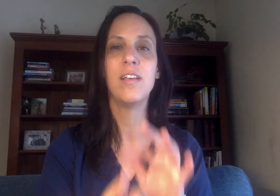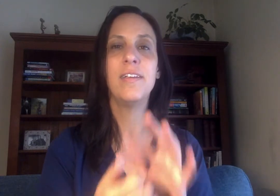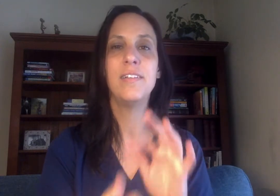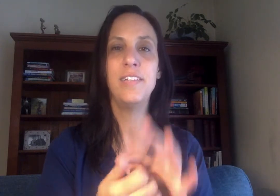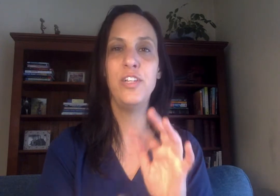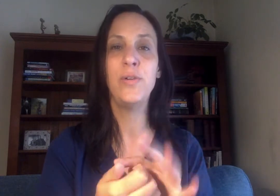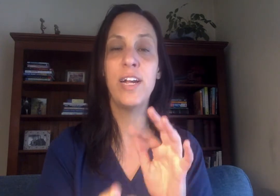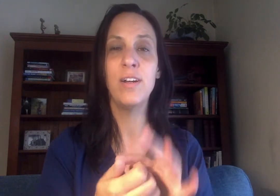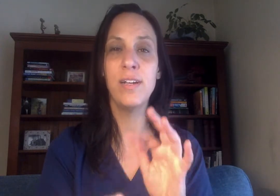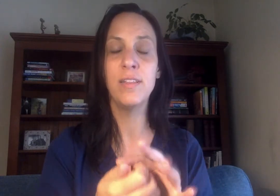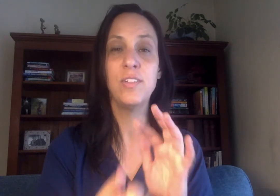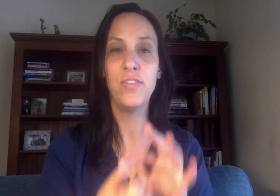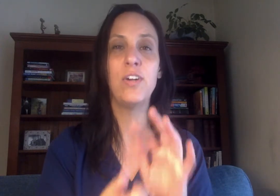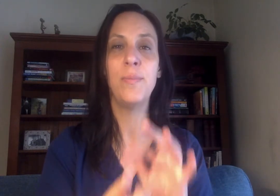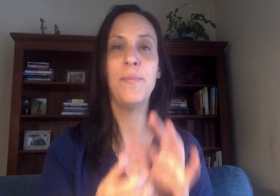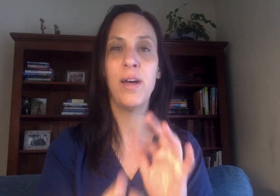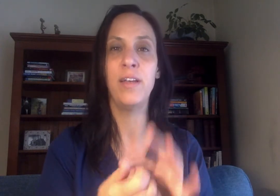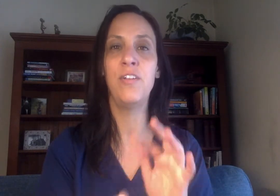continue carrying this fear in my mind,